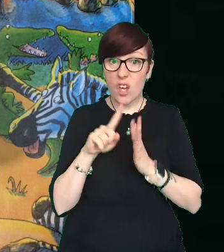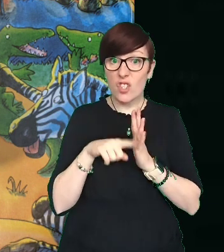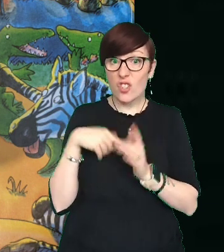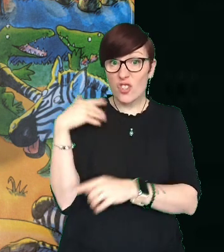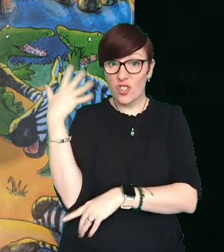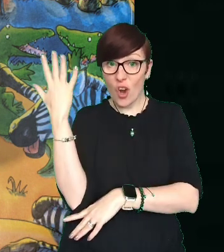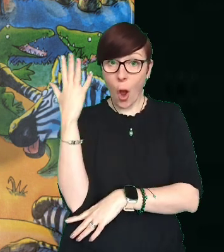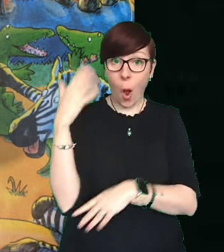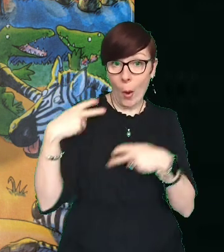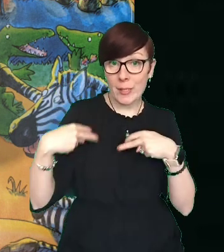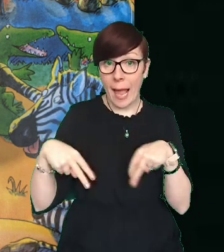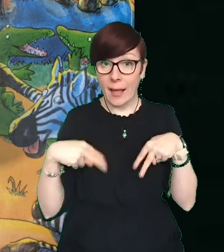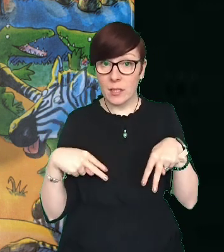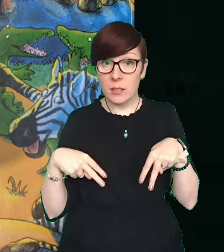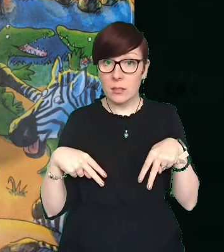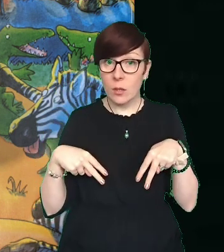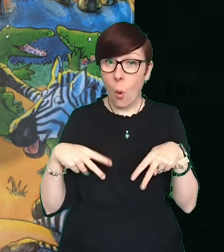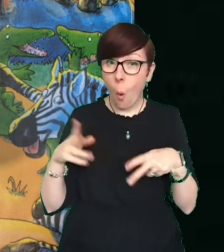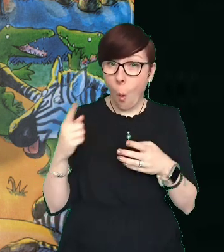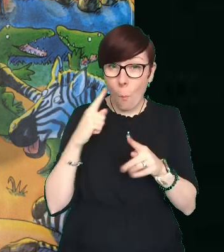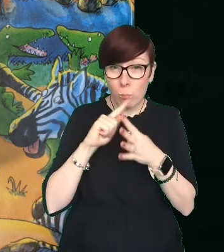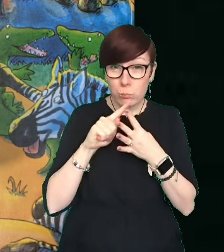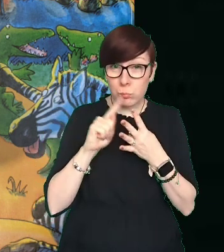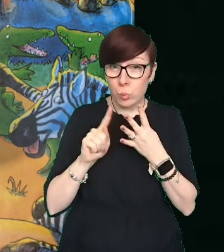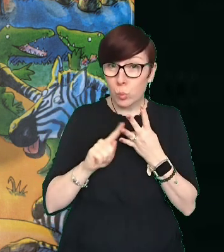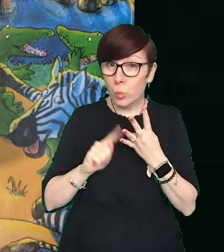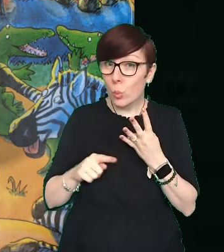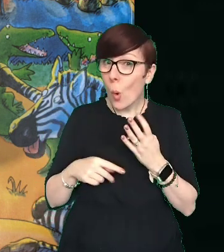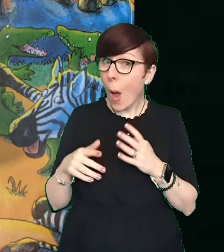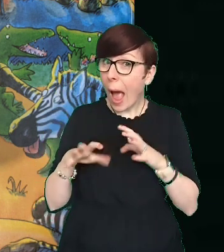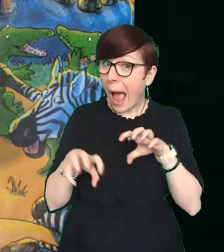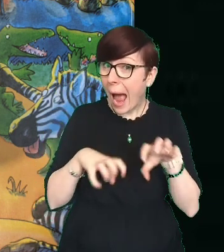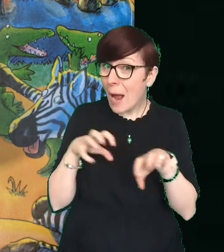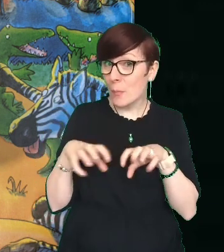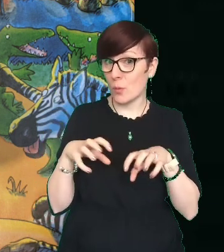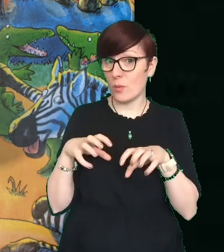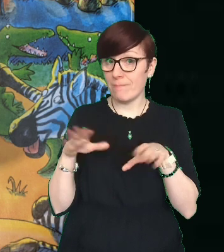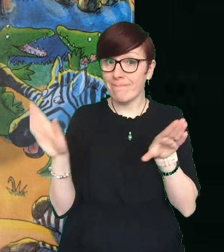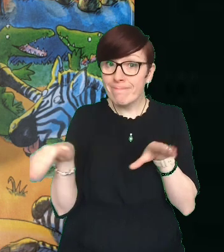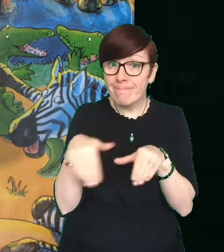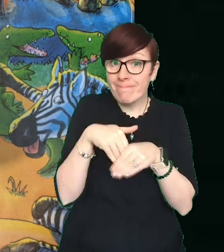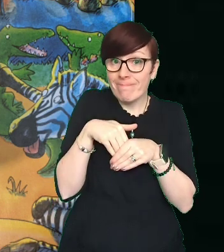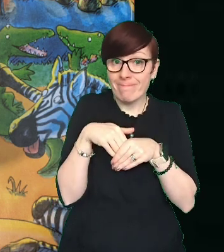jungle dance where every single animal turns up to skip and prance.